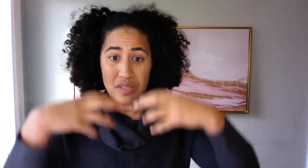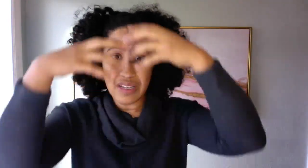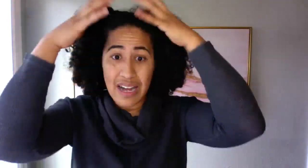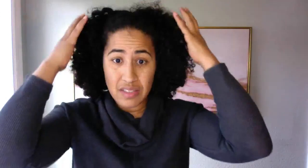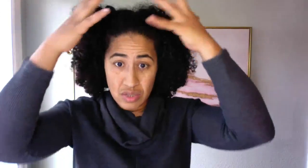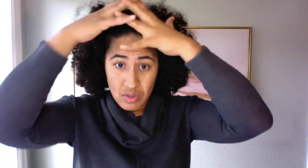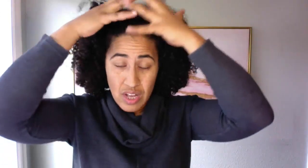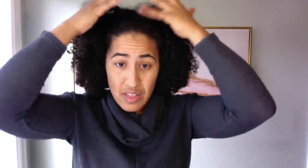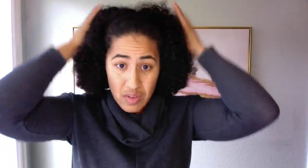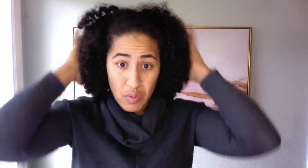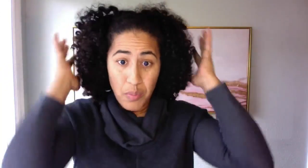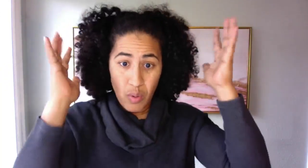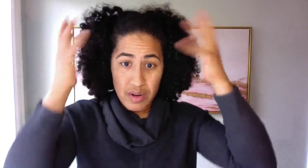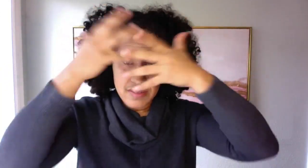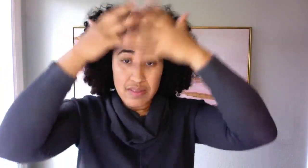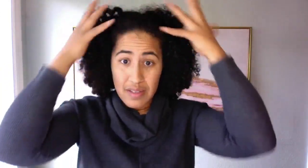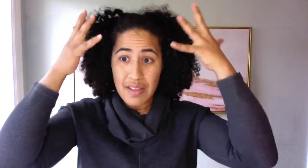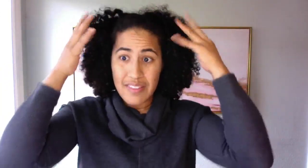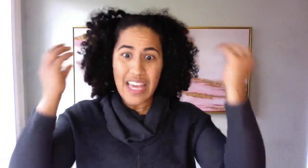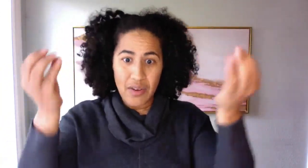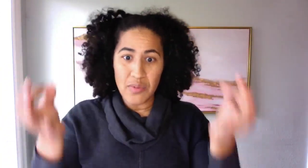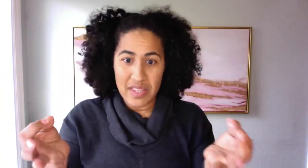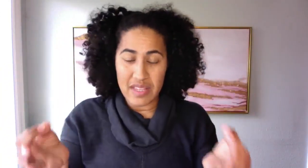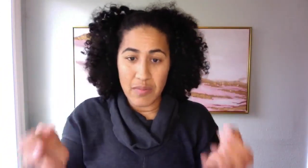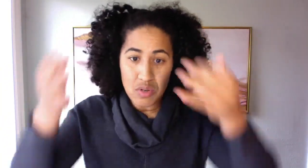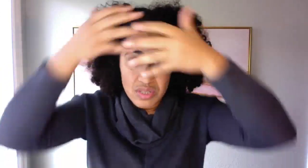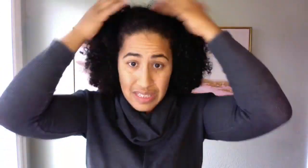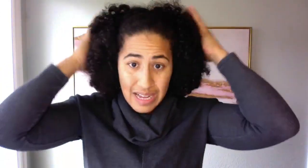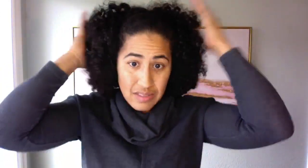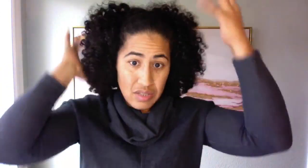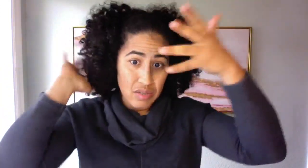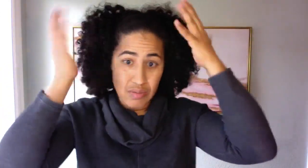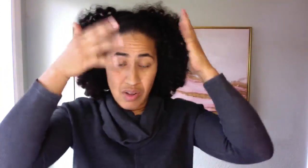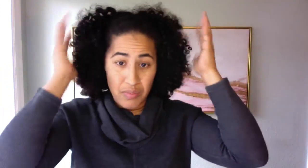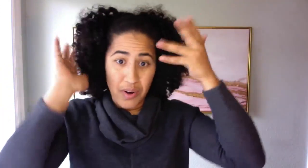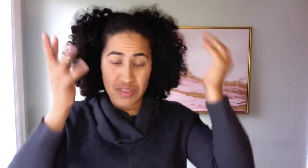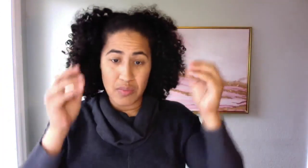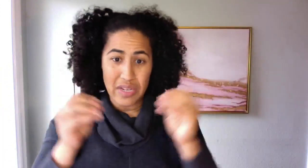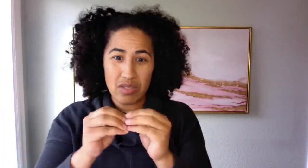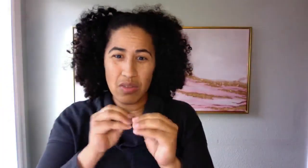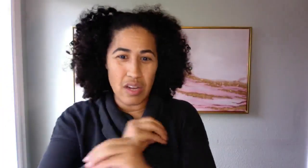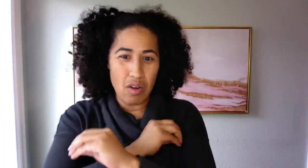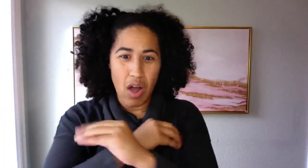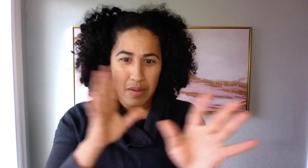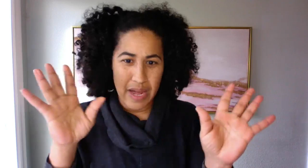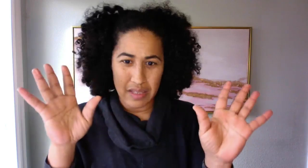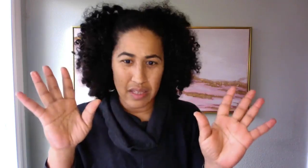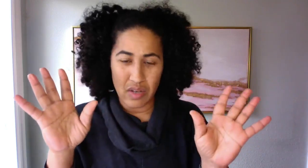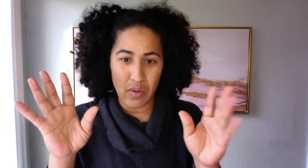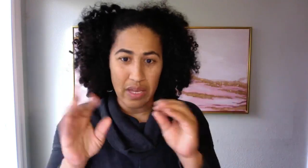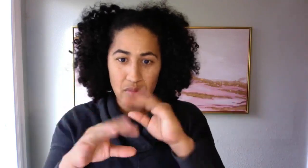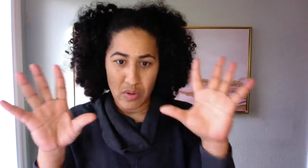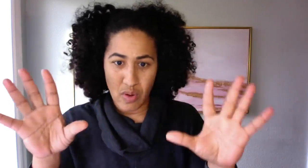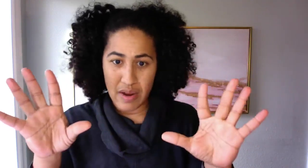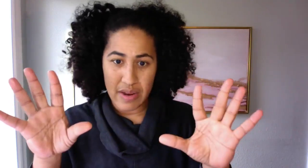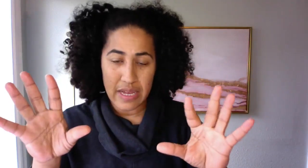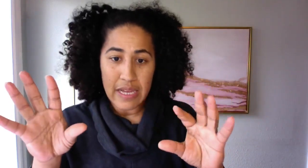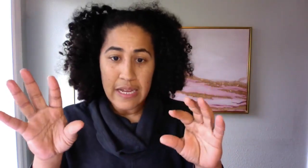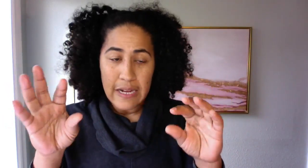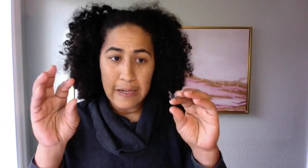got to the reports carried within the emotions got to all the parts of brain. So they're automatically going and rewiring. Um,